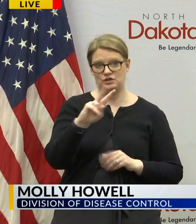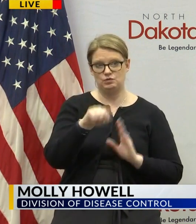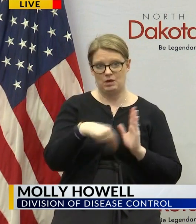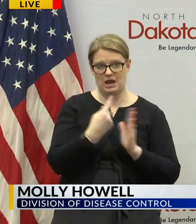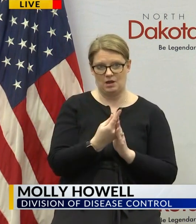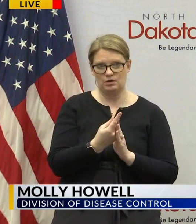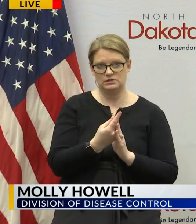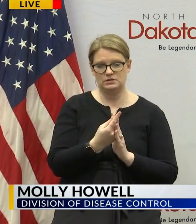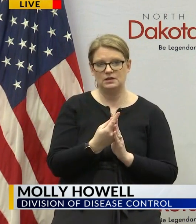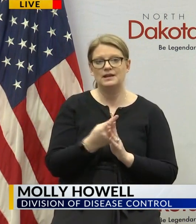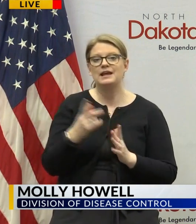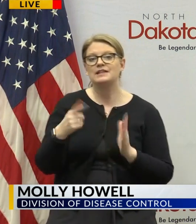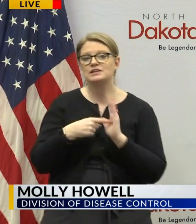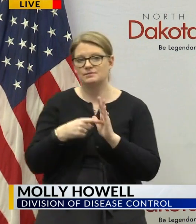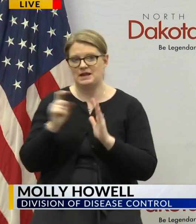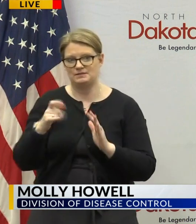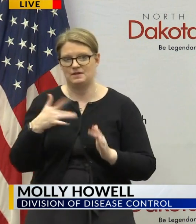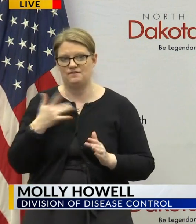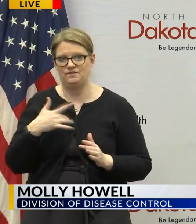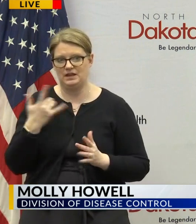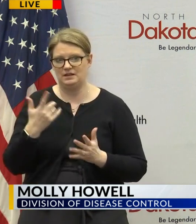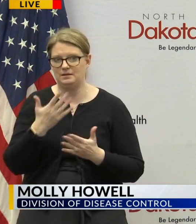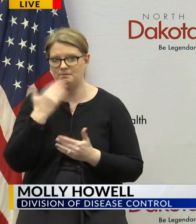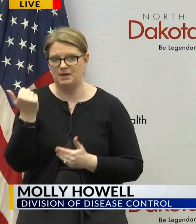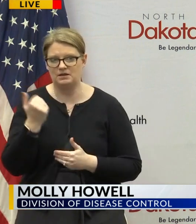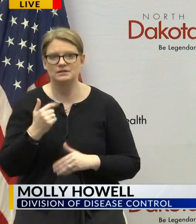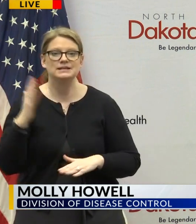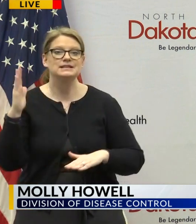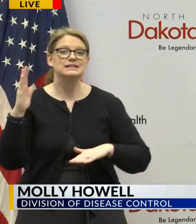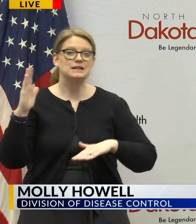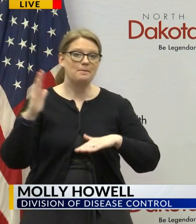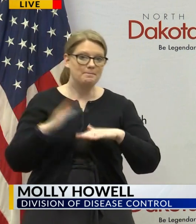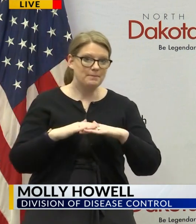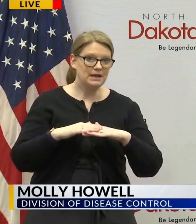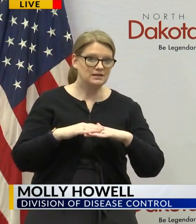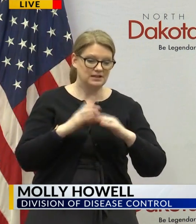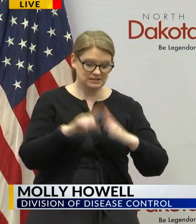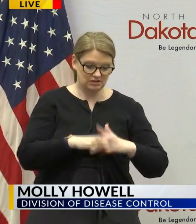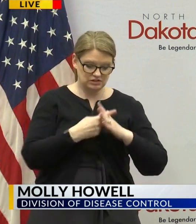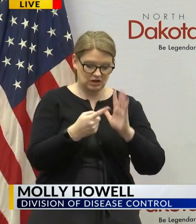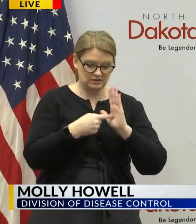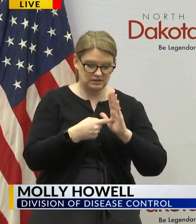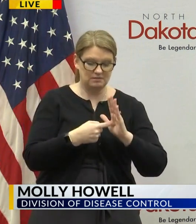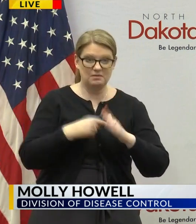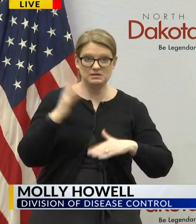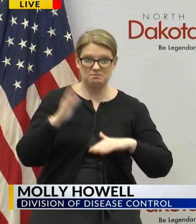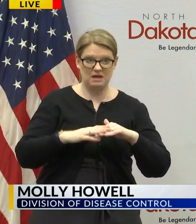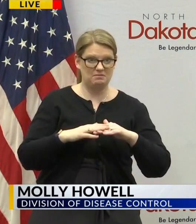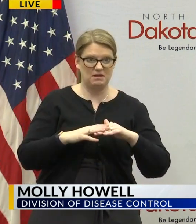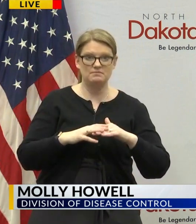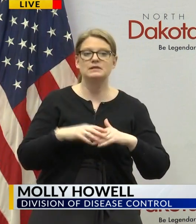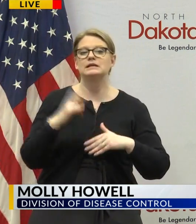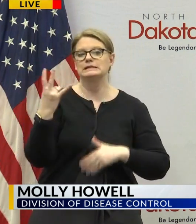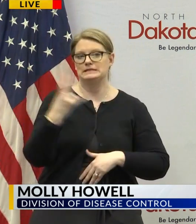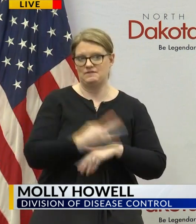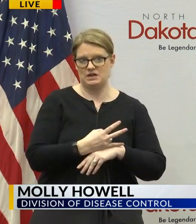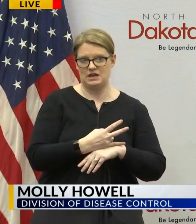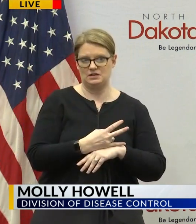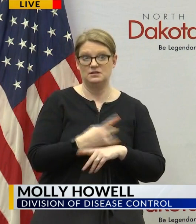symptoms have to be feeling better so the minimum time period is seven days after onset but it can be longer if they still have a fever